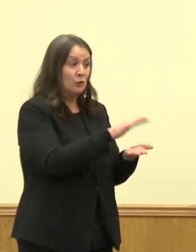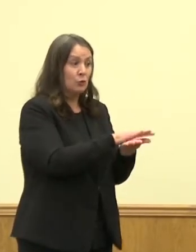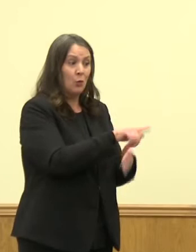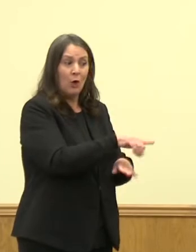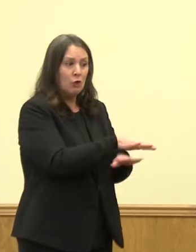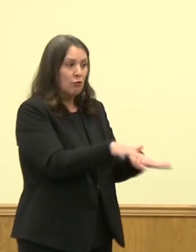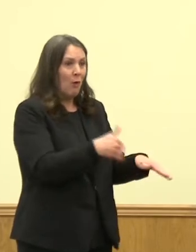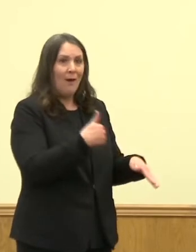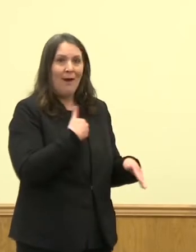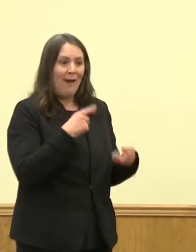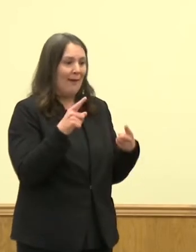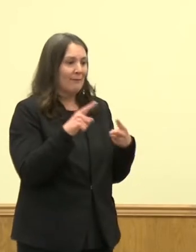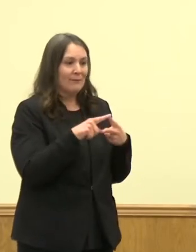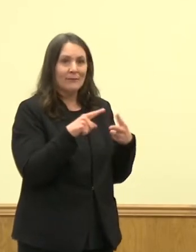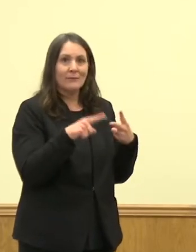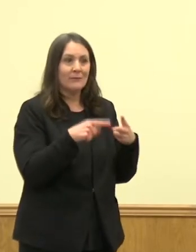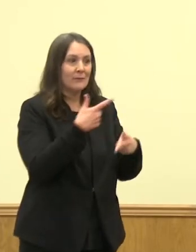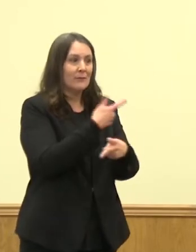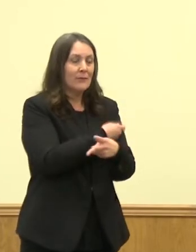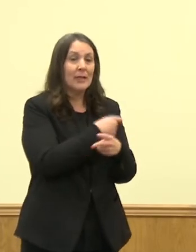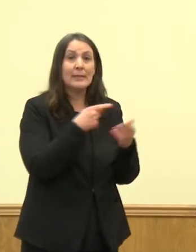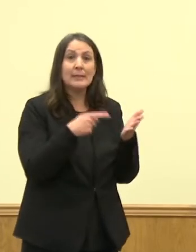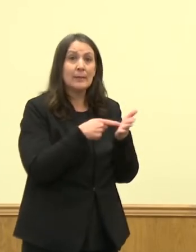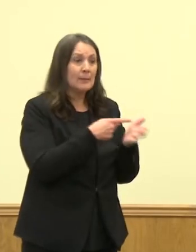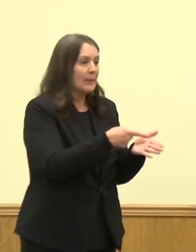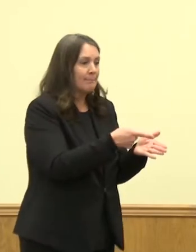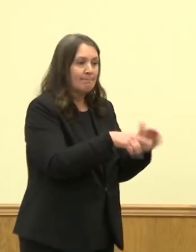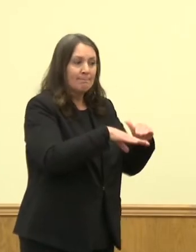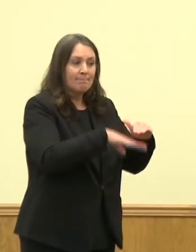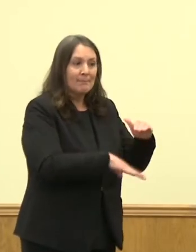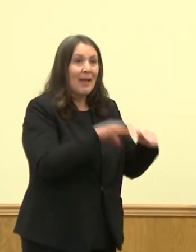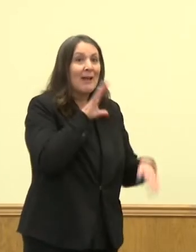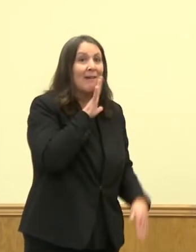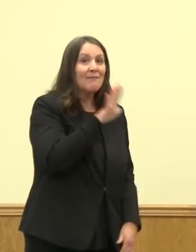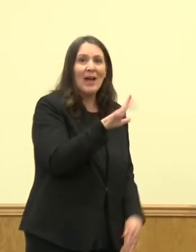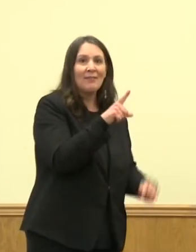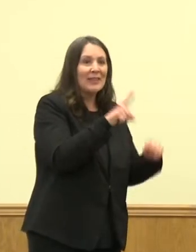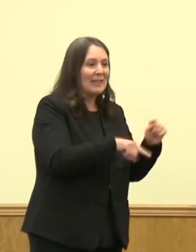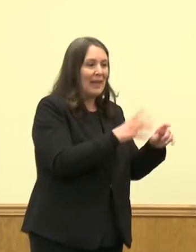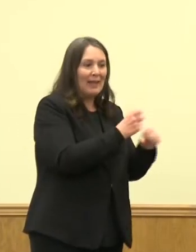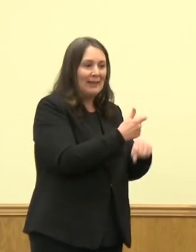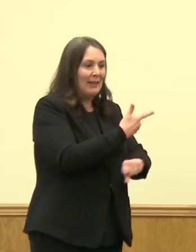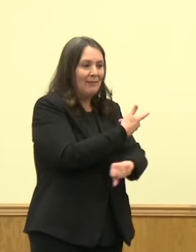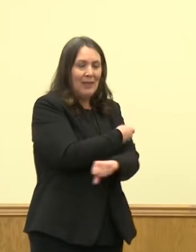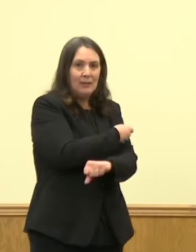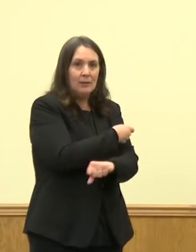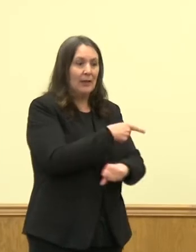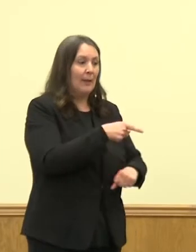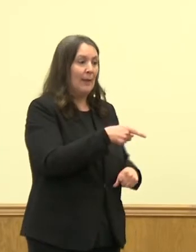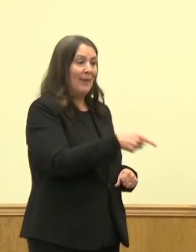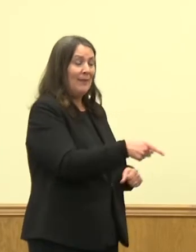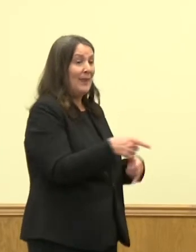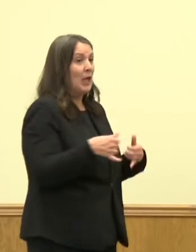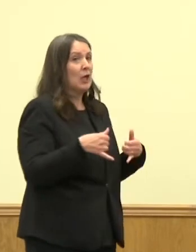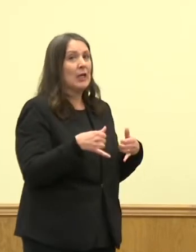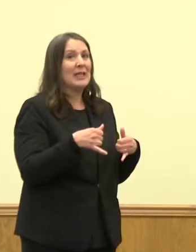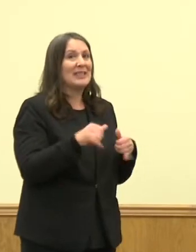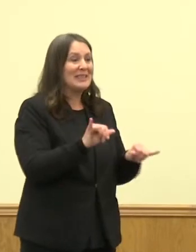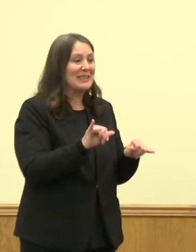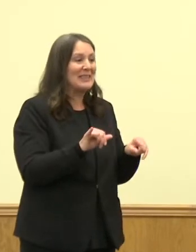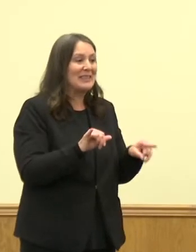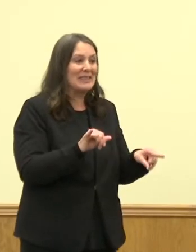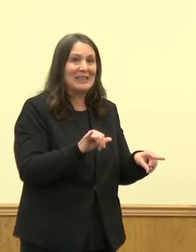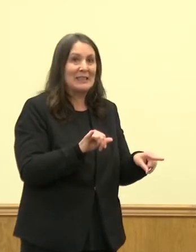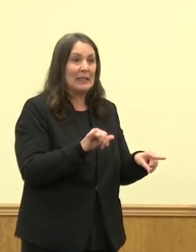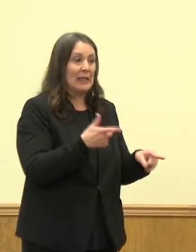vaccinated yet or not even eligible to be vaccinated, for the example, the under five, they are still very good at being